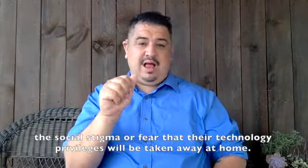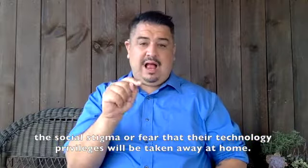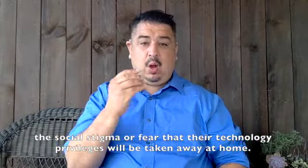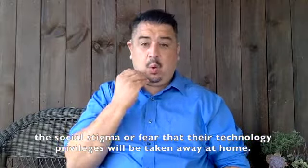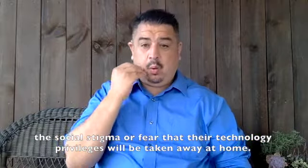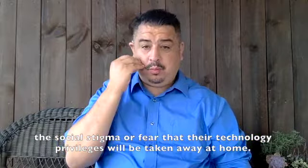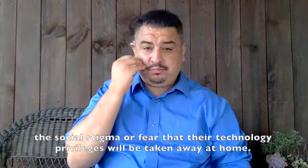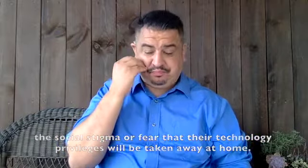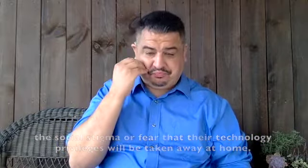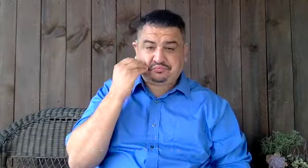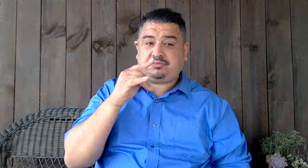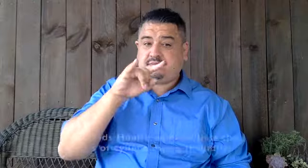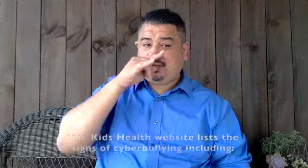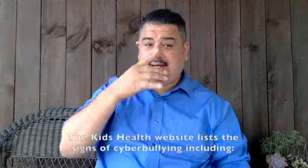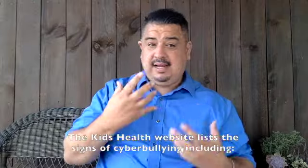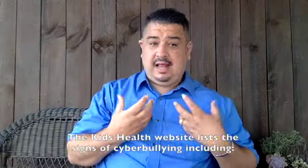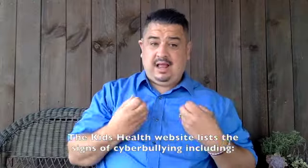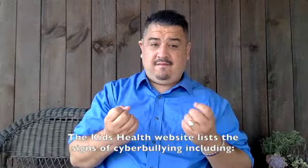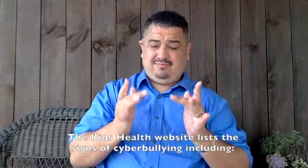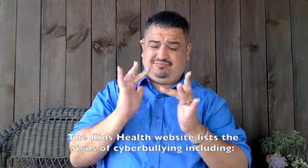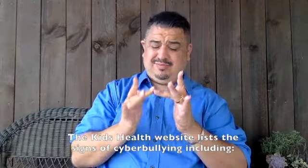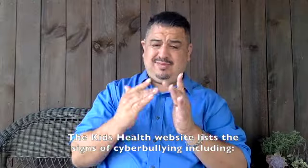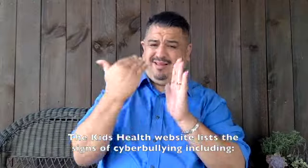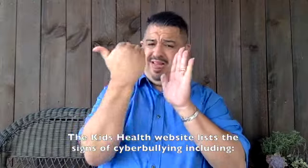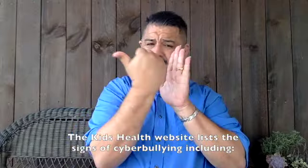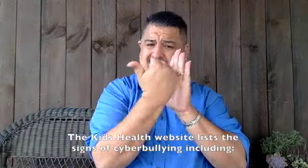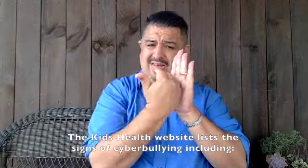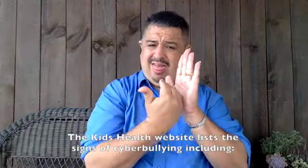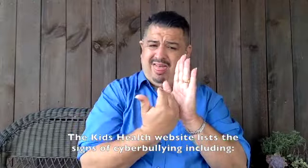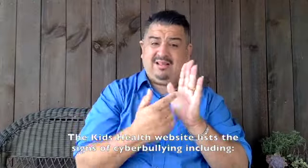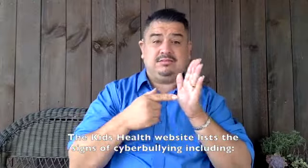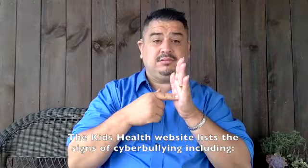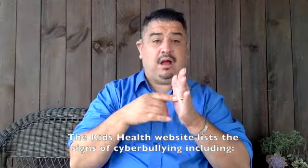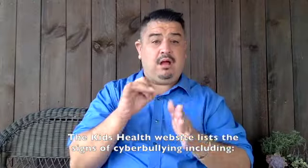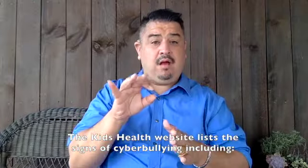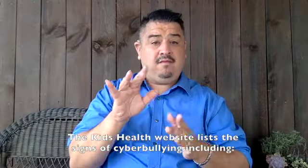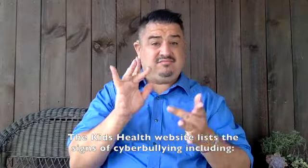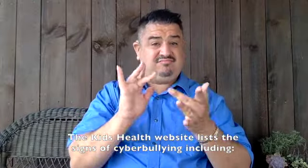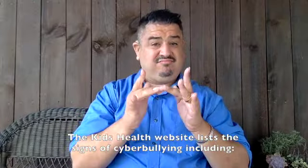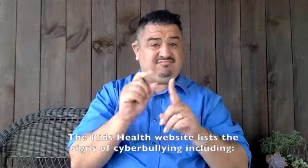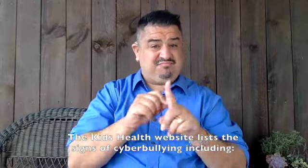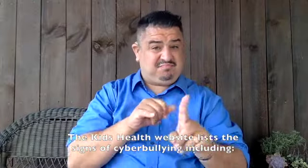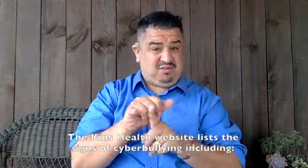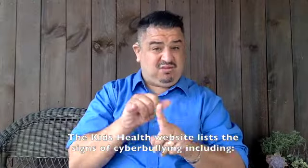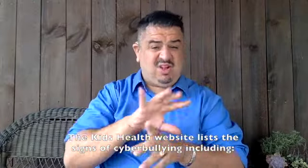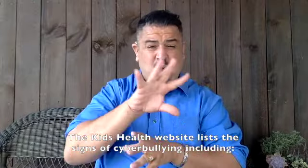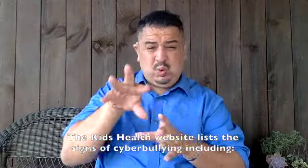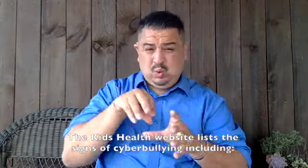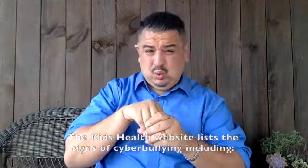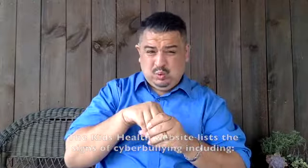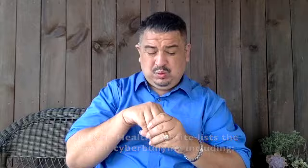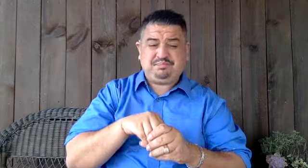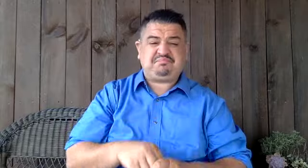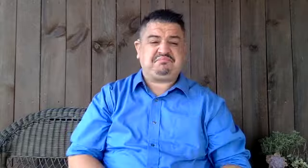the kids health website lists signs of cyber bullying including